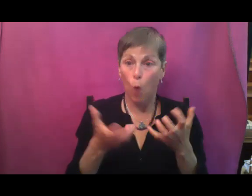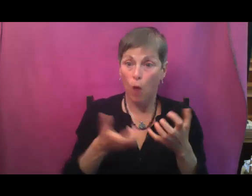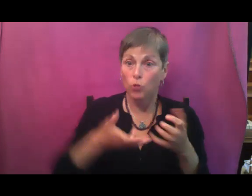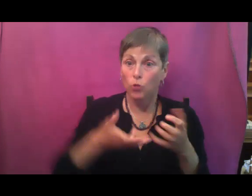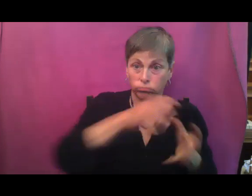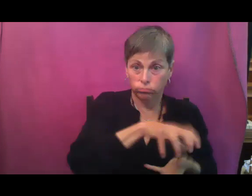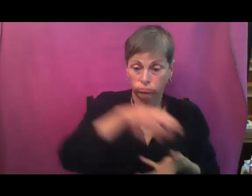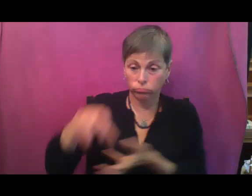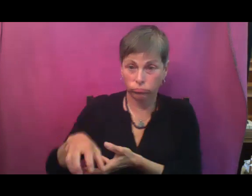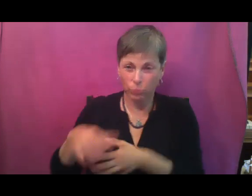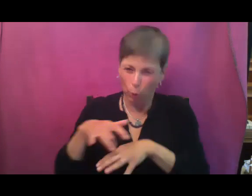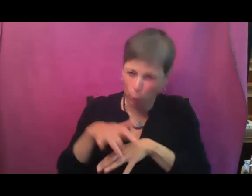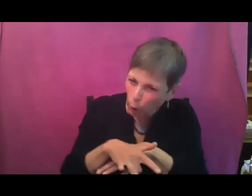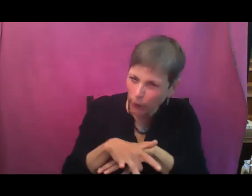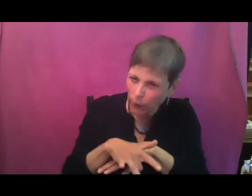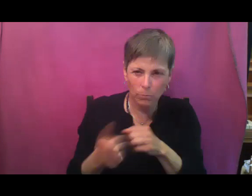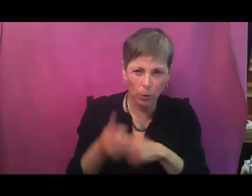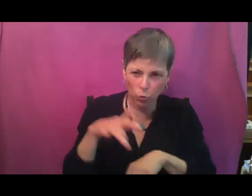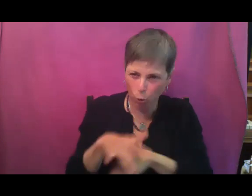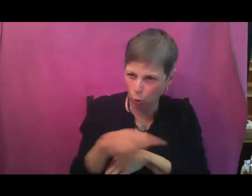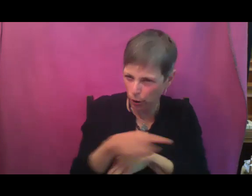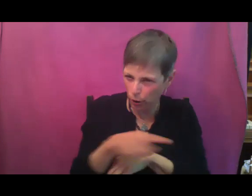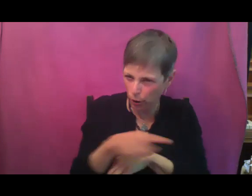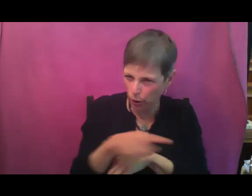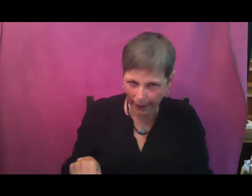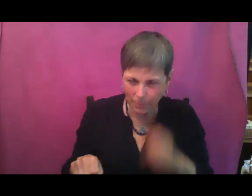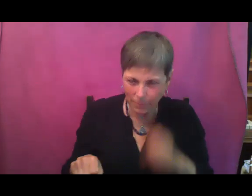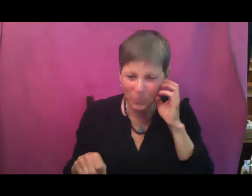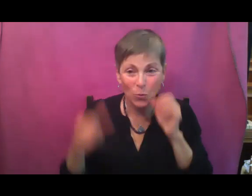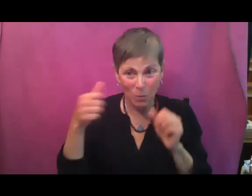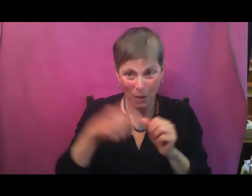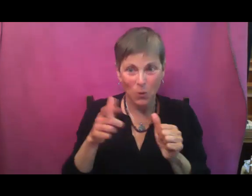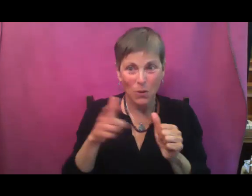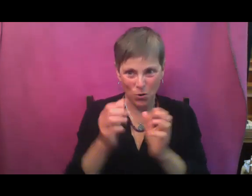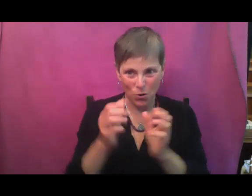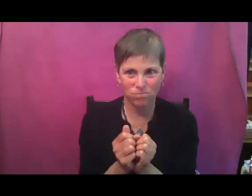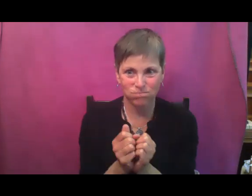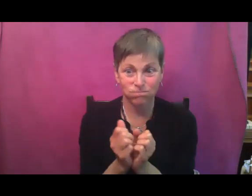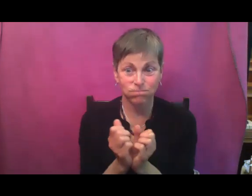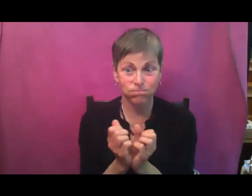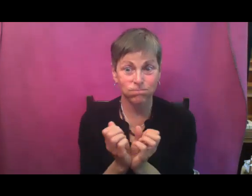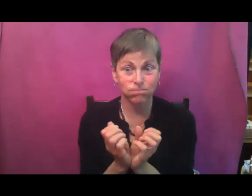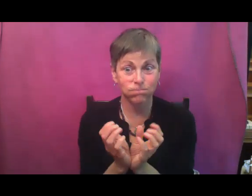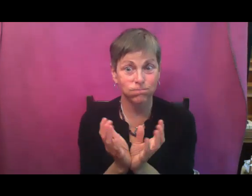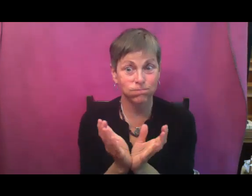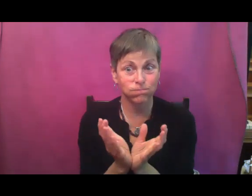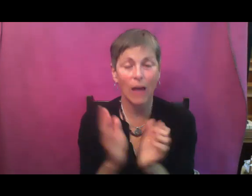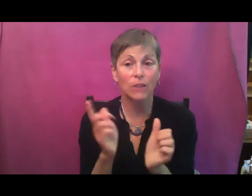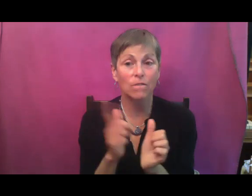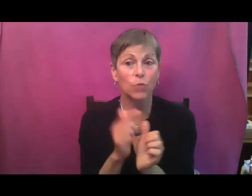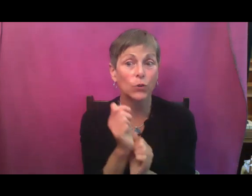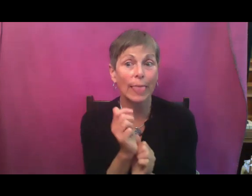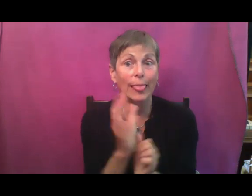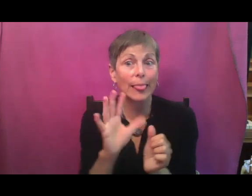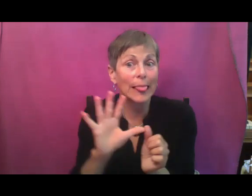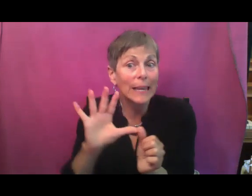what, you know, you have those first cotyledon leaves, that first burgeoning true leaf in the middle, that's the dreamiest